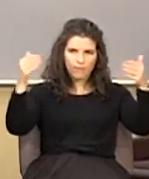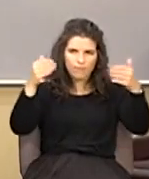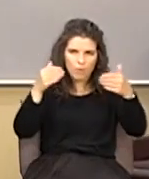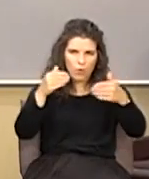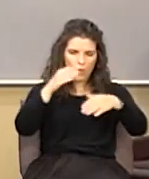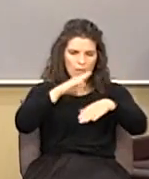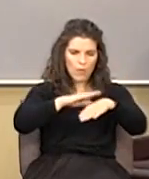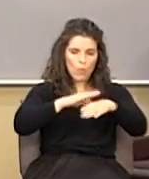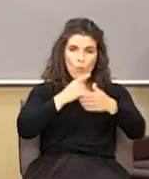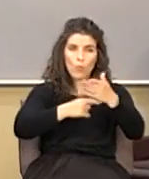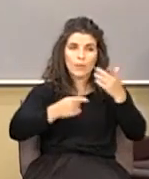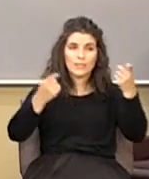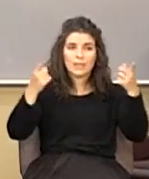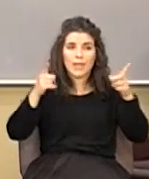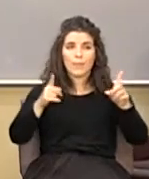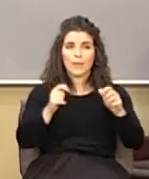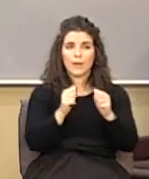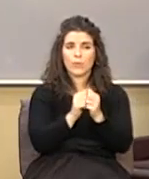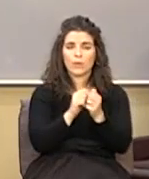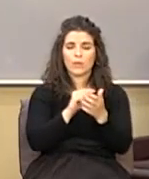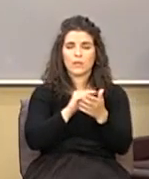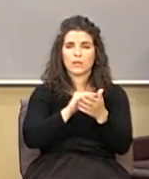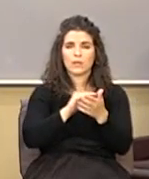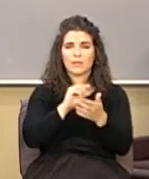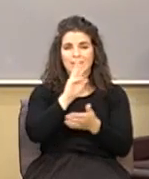what's going on from the perspective of verse 12.